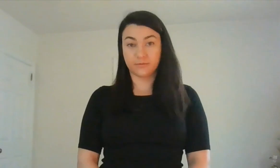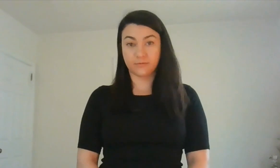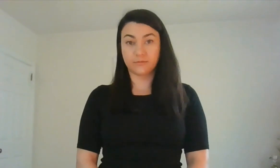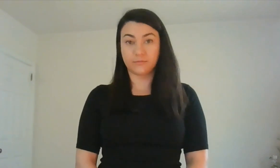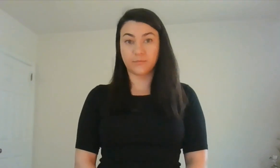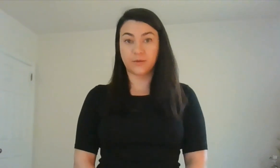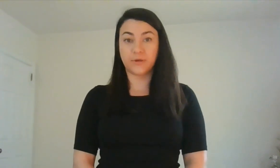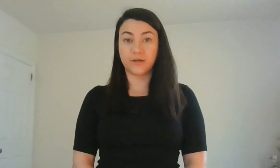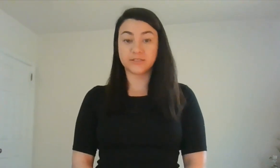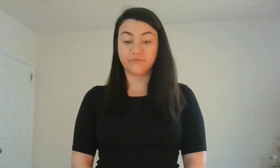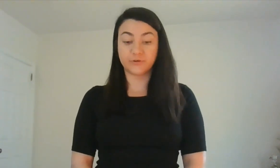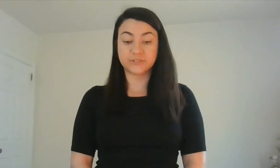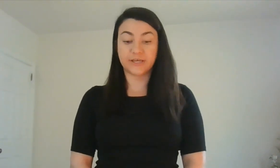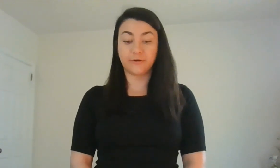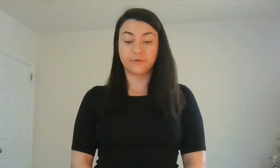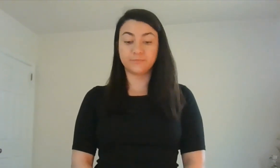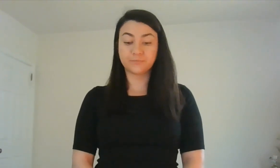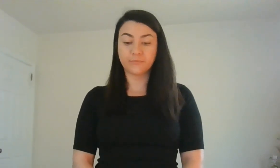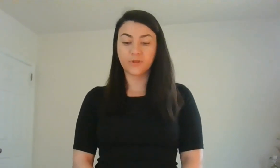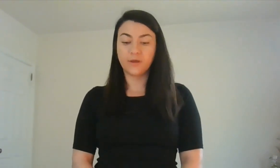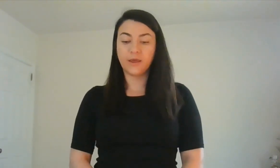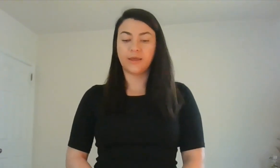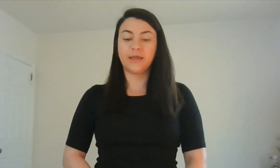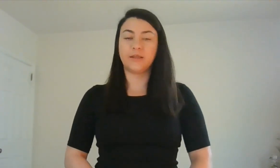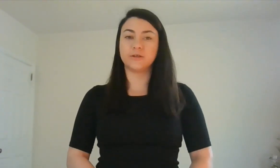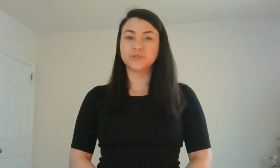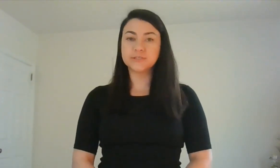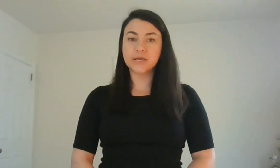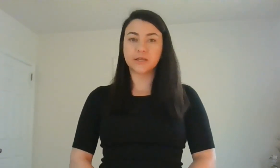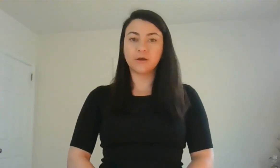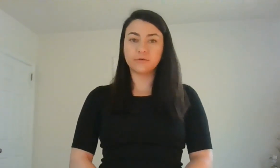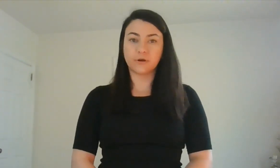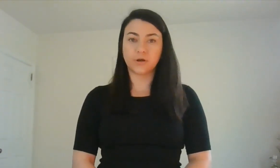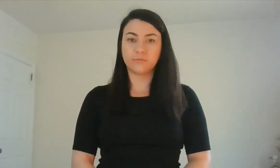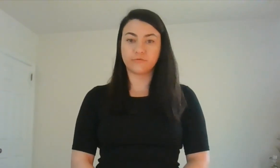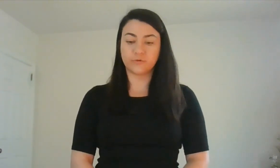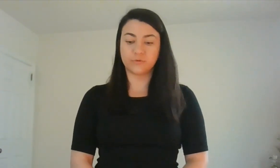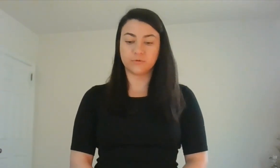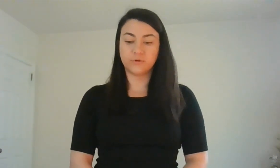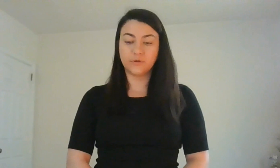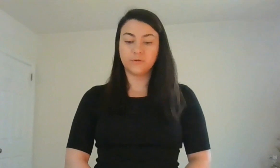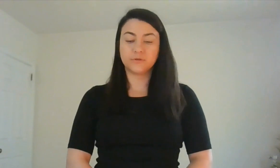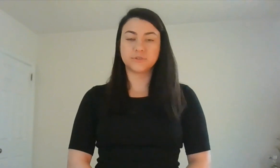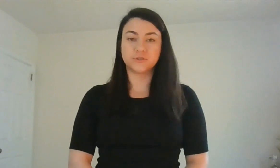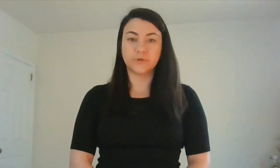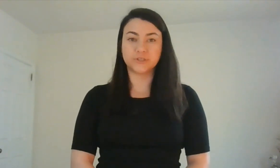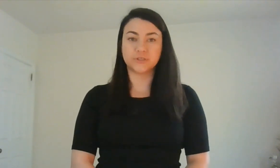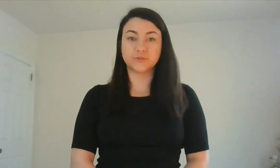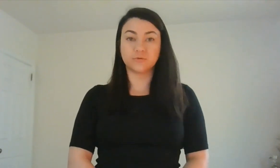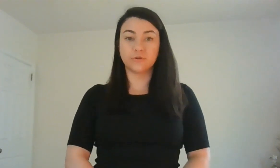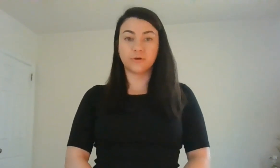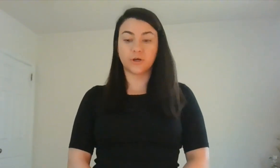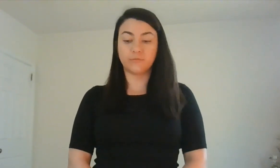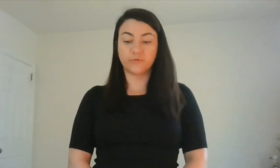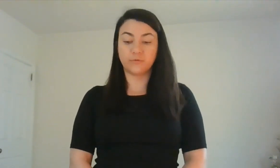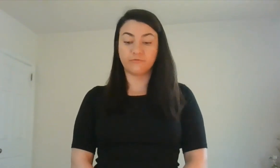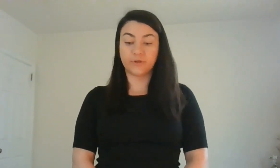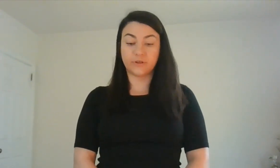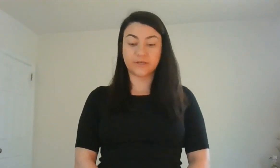may make us feel scared. And just like in other uncomfortable situations or other uncomfortable feelings,